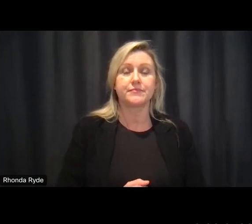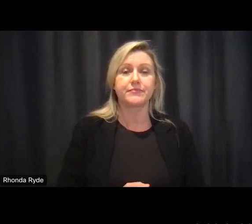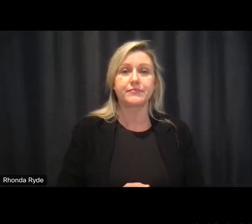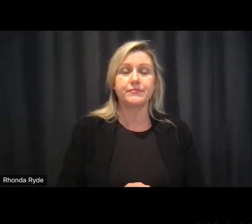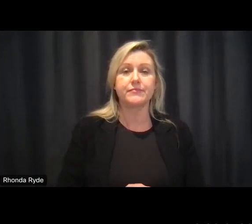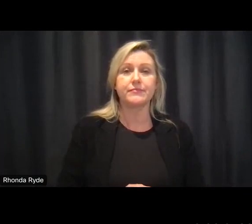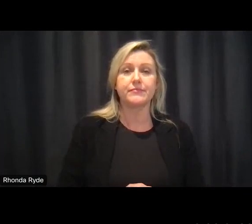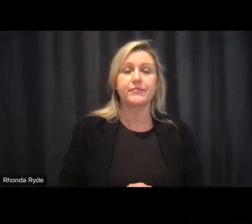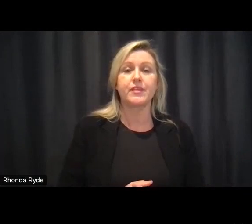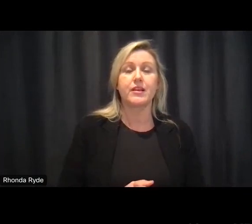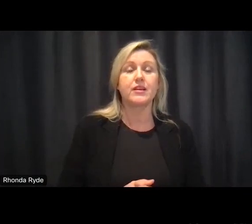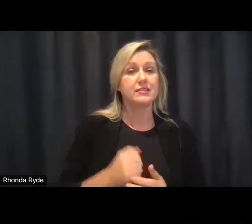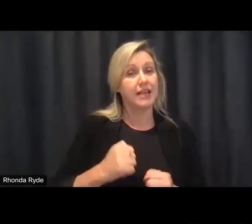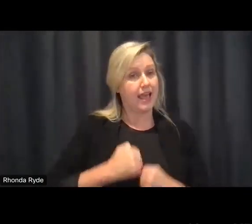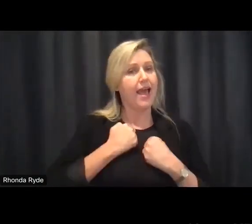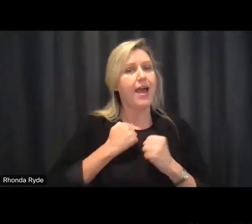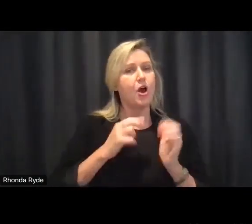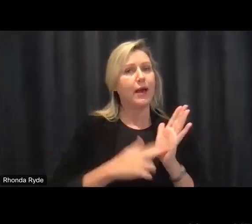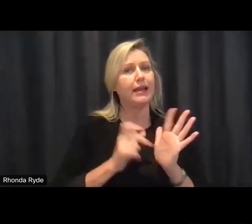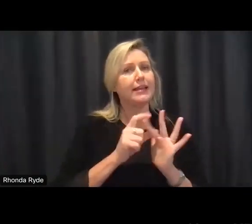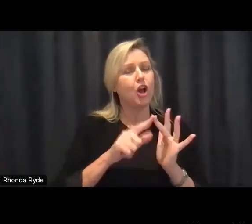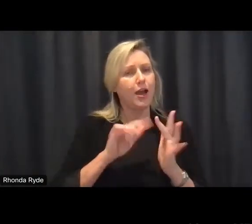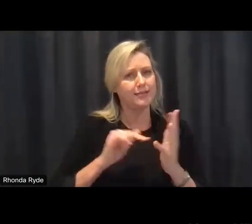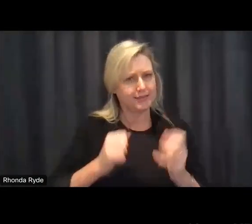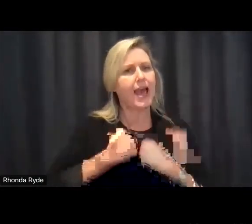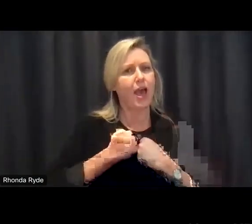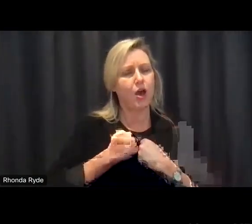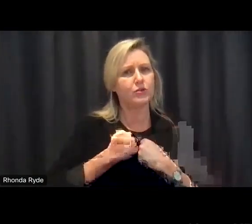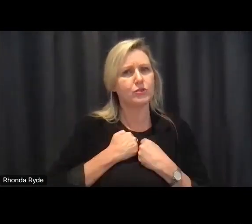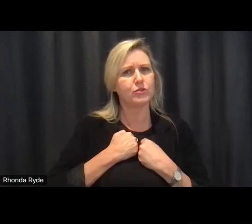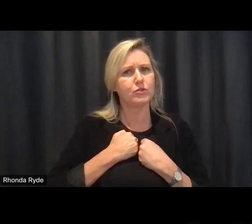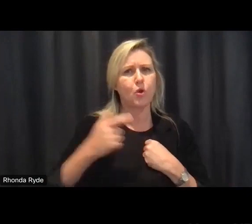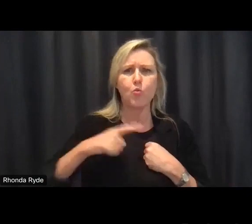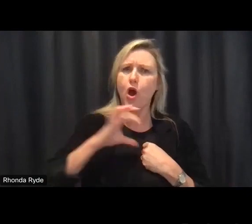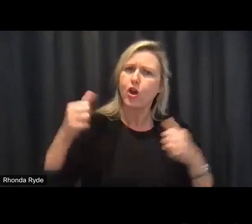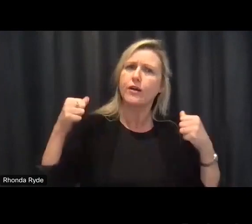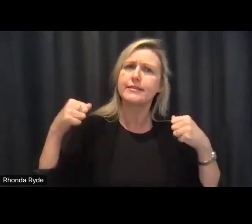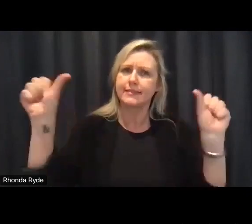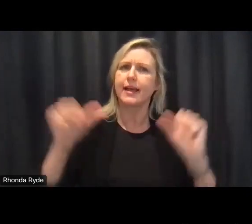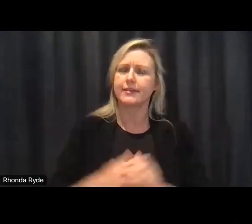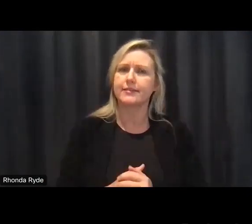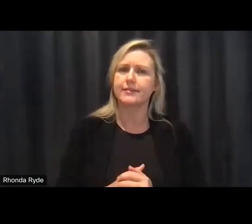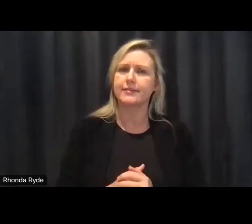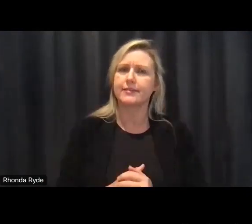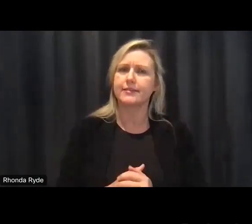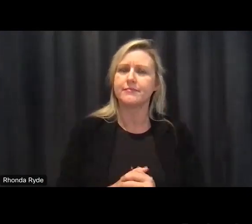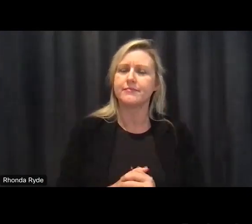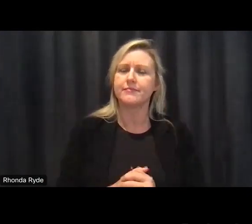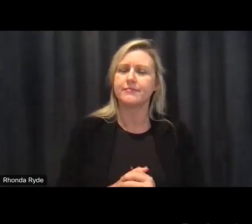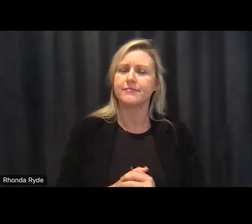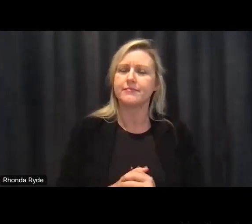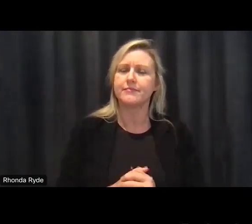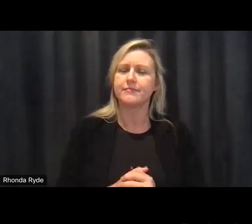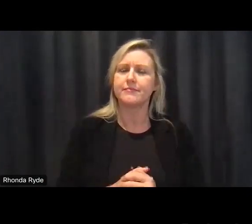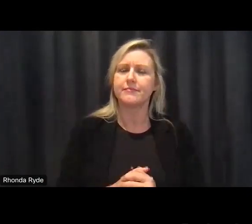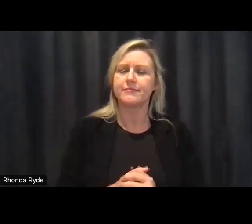it's our ndis so let's make it work but here's a true thought that i have um